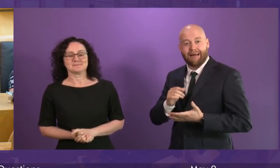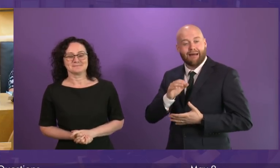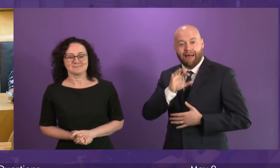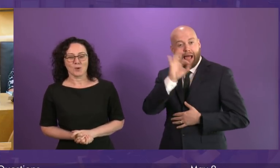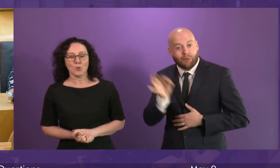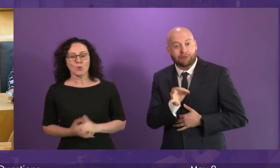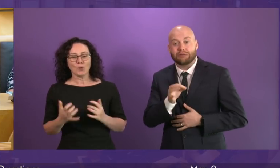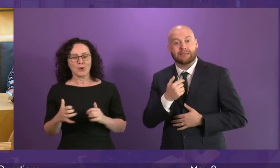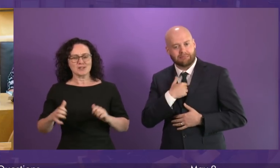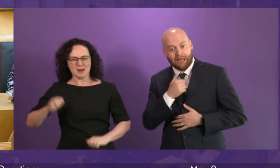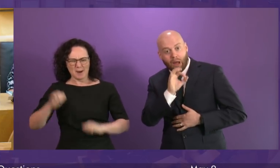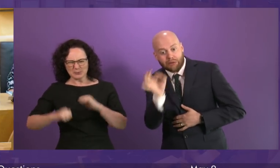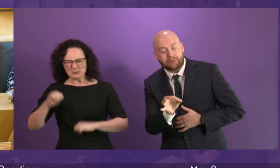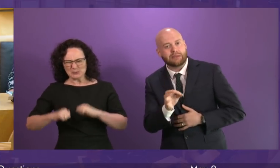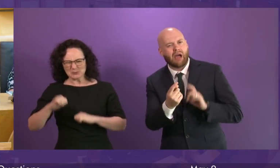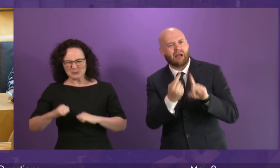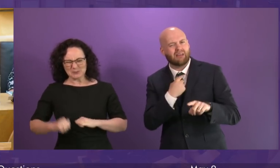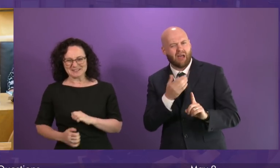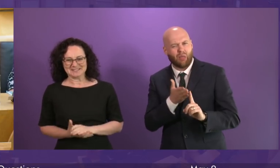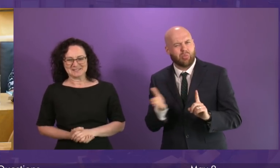to the question that she was asked.